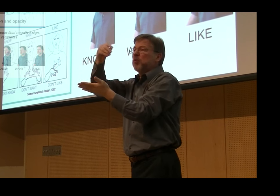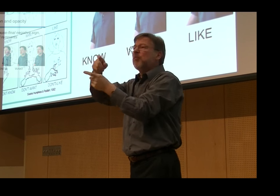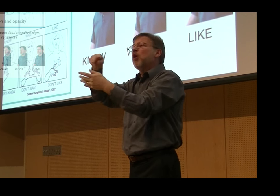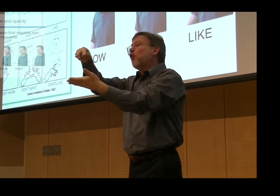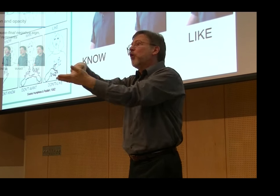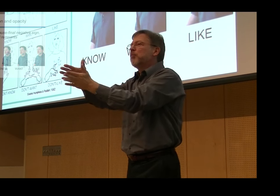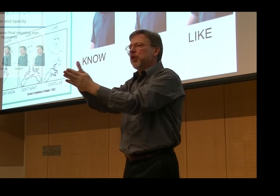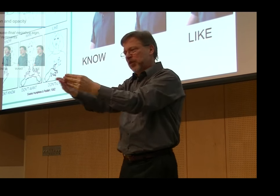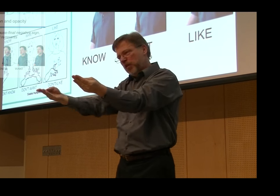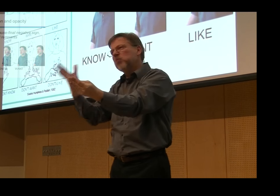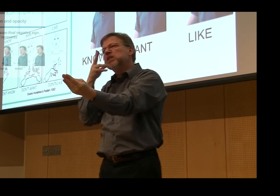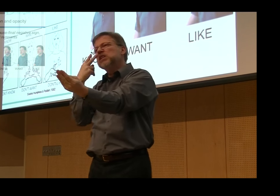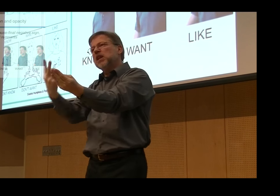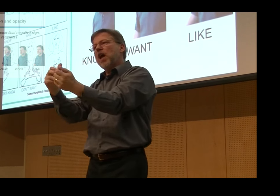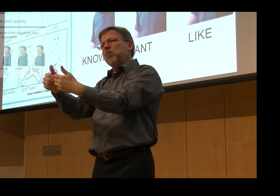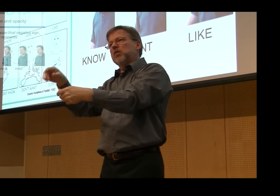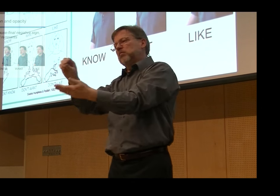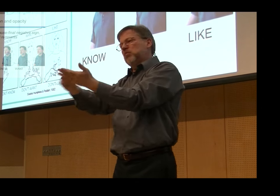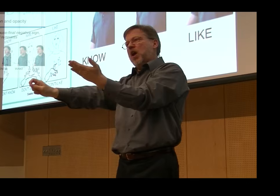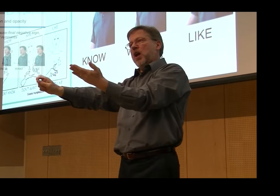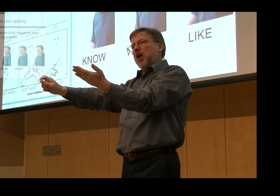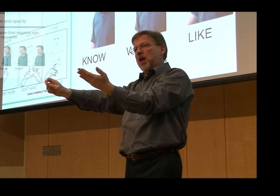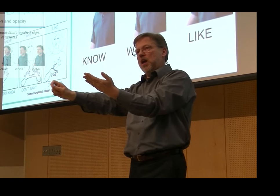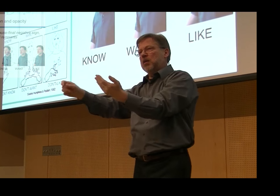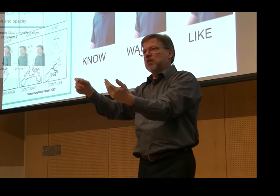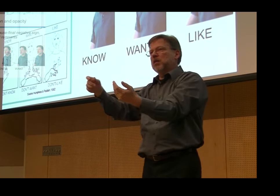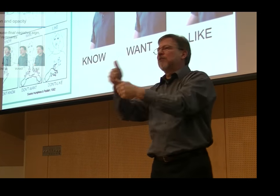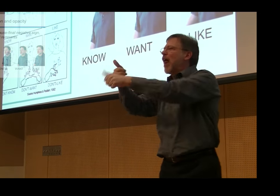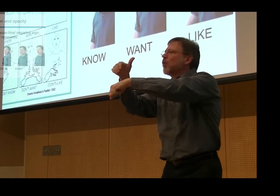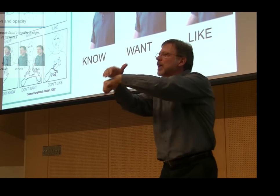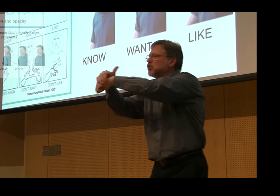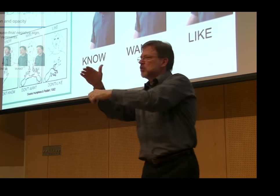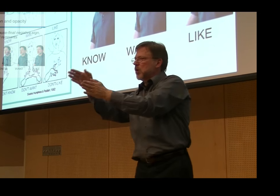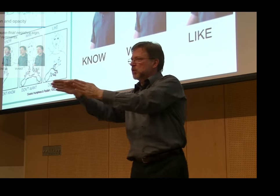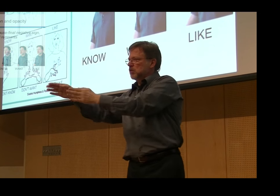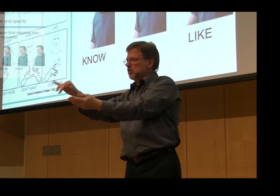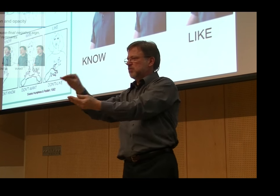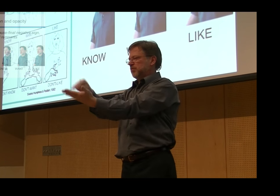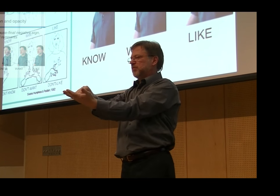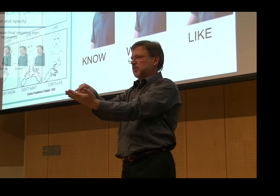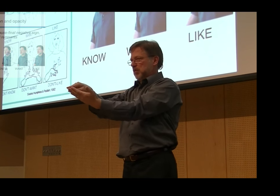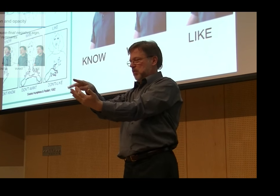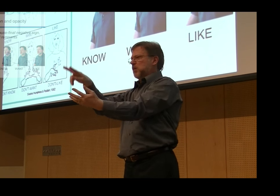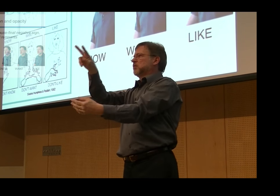these contrasts. Know versus don't know, want versus don't want, like versus don't like. In